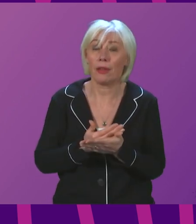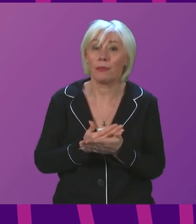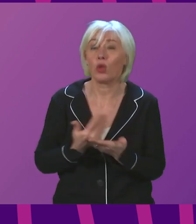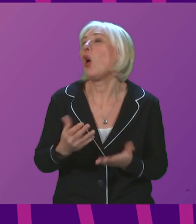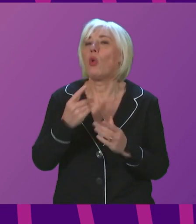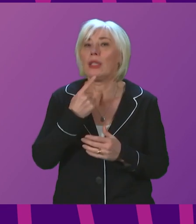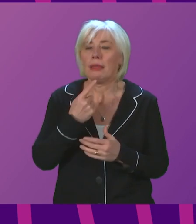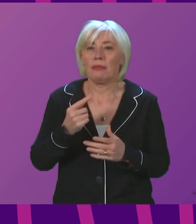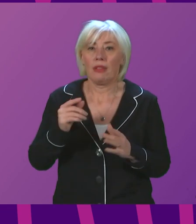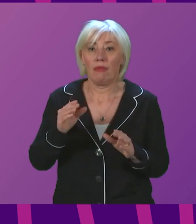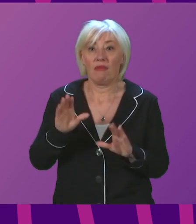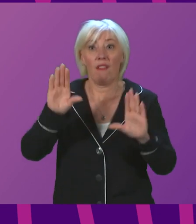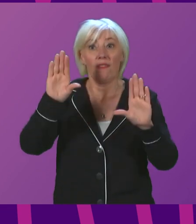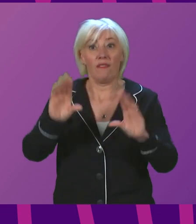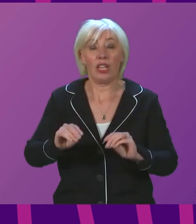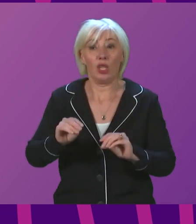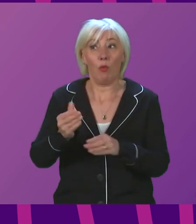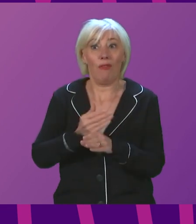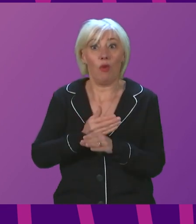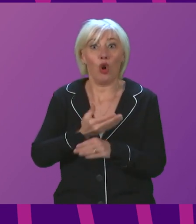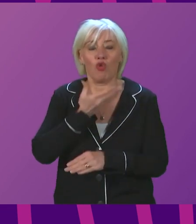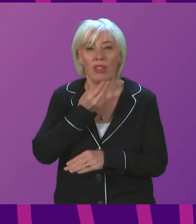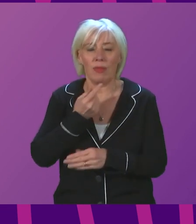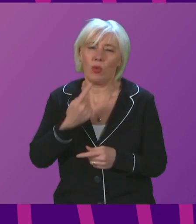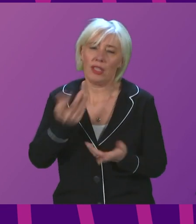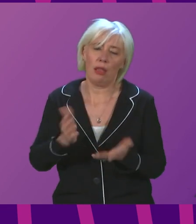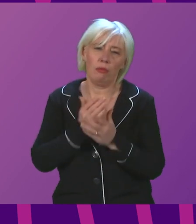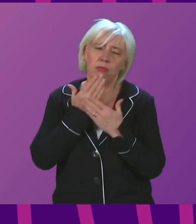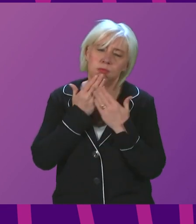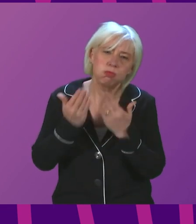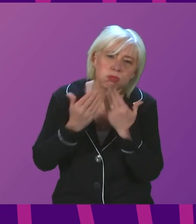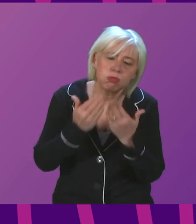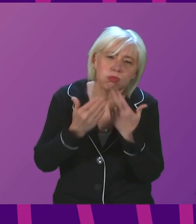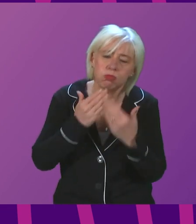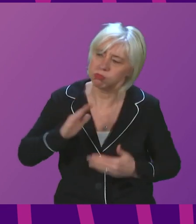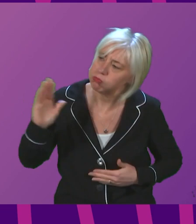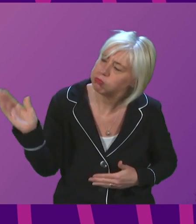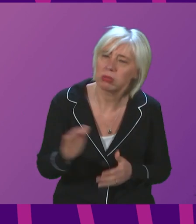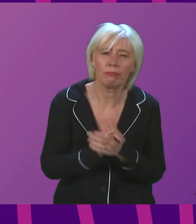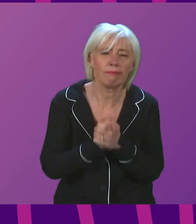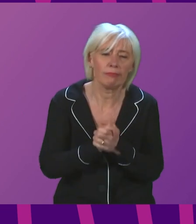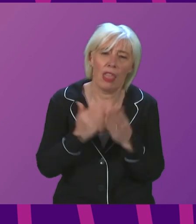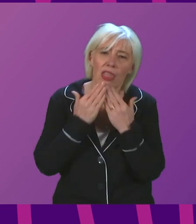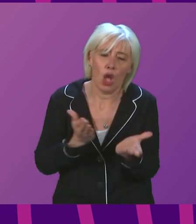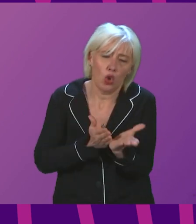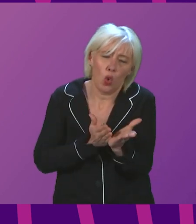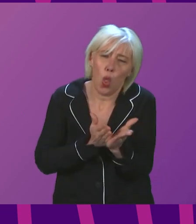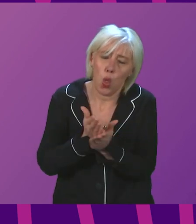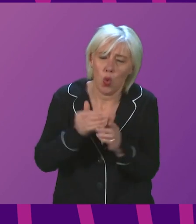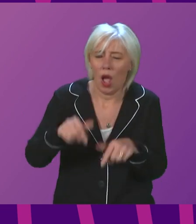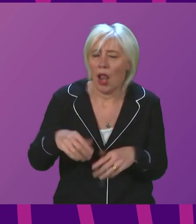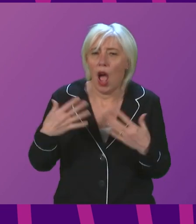this final statement before Christmas, Presiding Officer, with a heartfelt thank you to everyone for everything you have done to help us through another